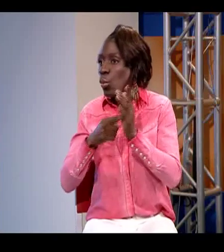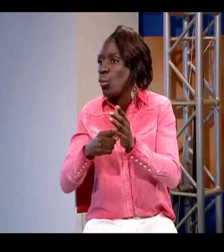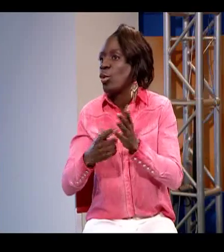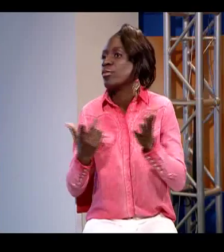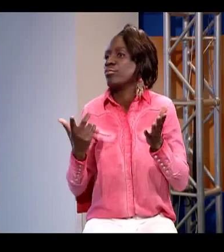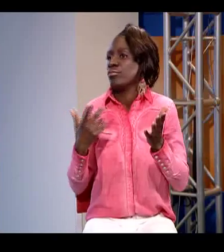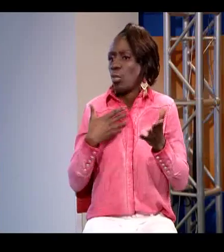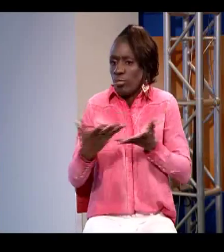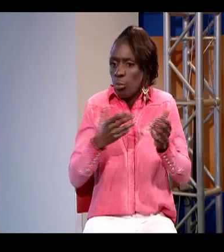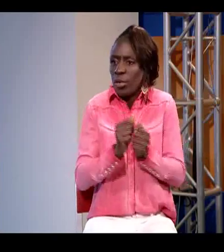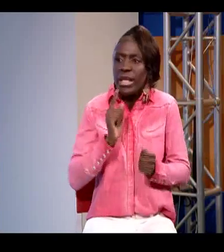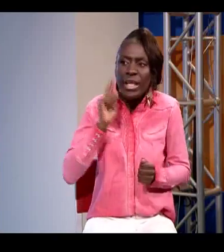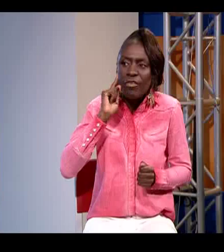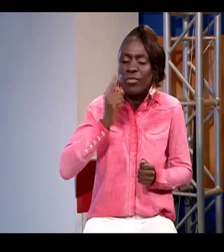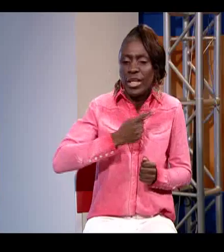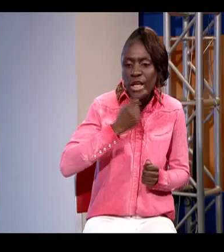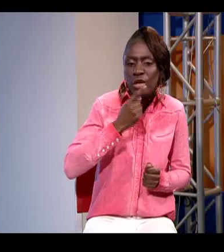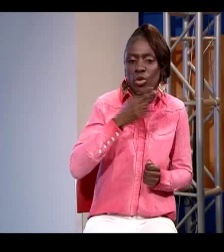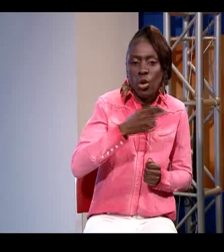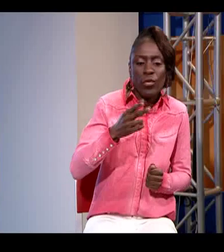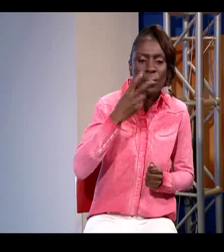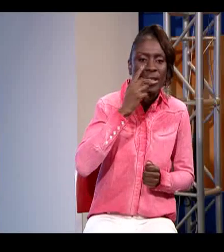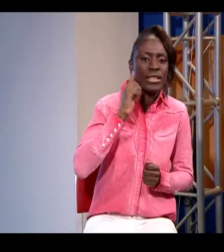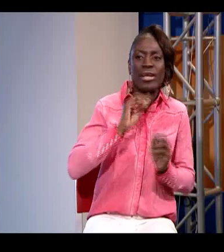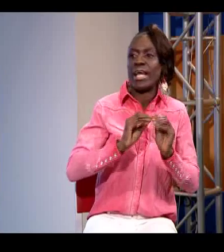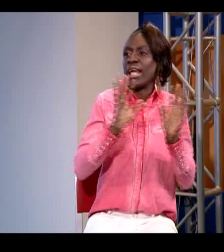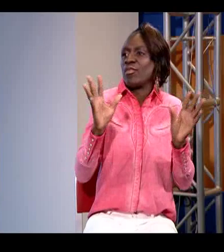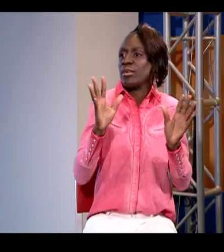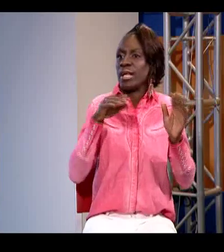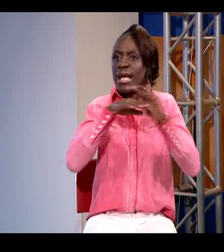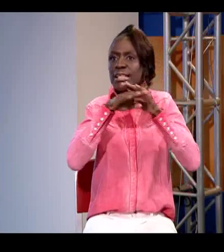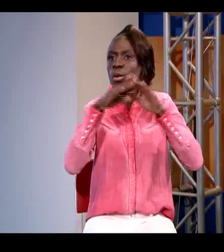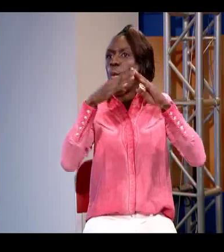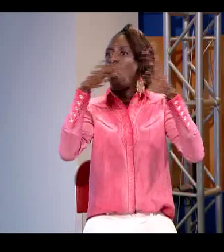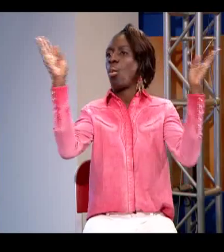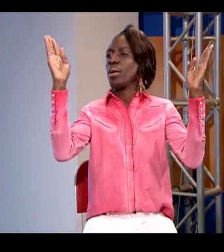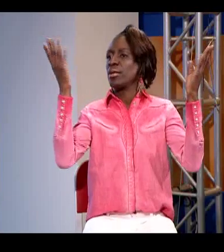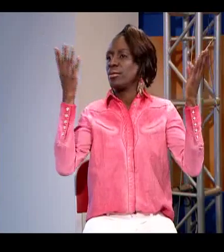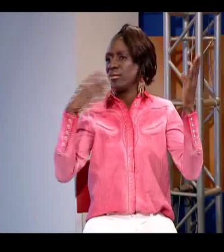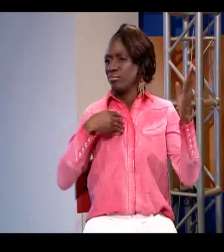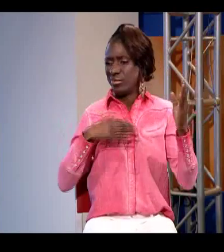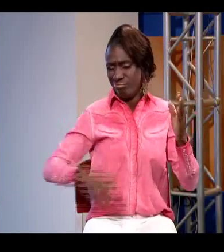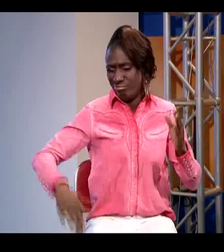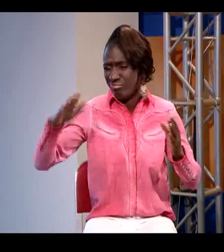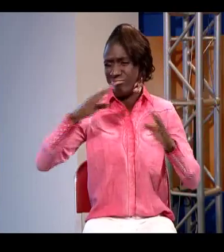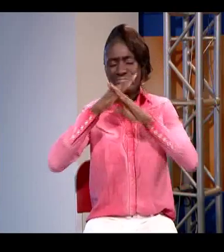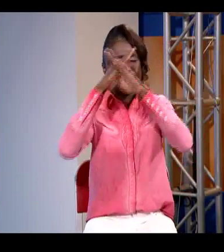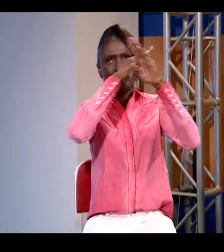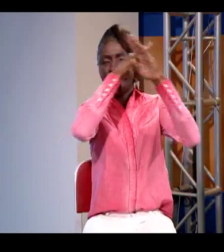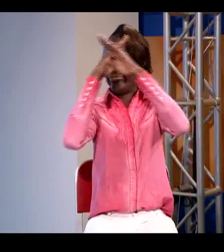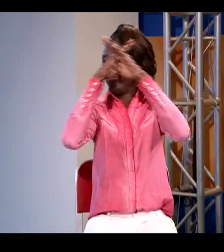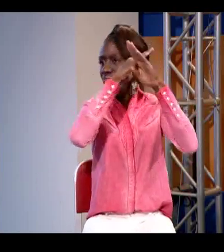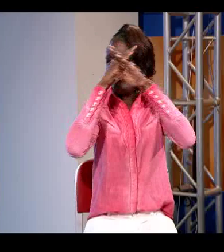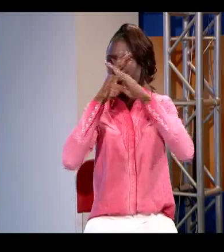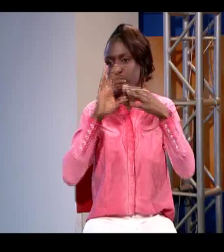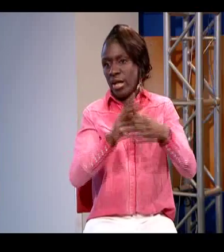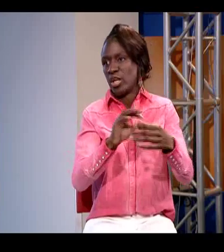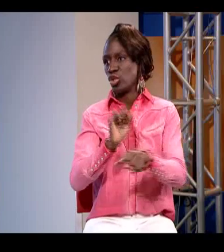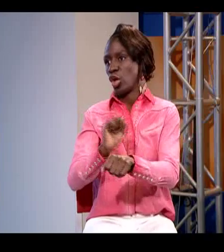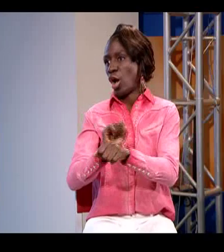um and whether uh you're working with anyone deaf hard of hearing non-deaf it's just important to have